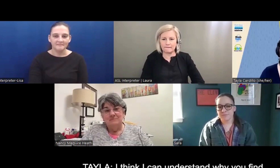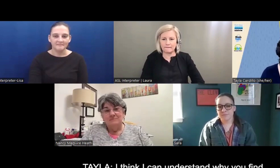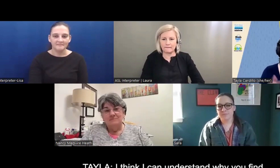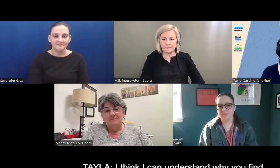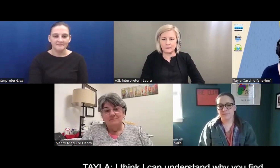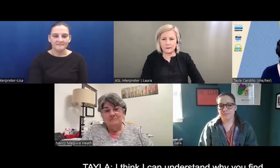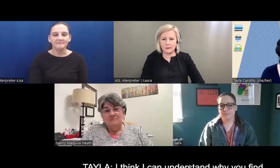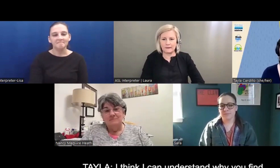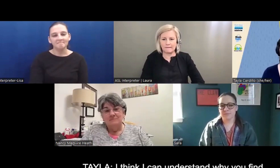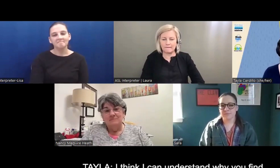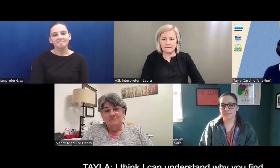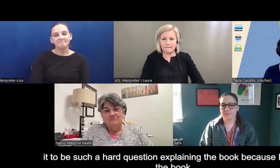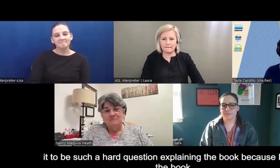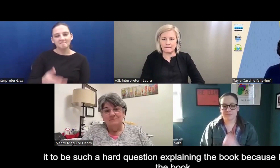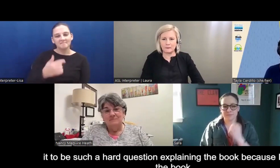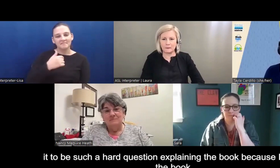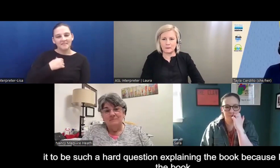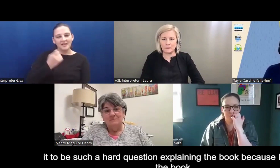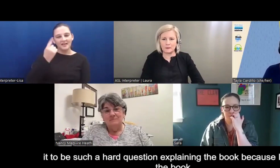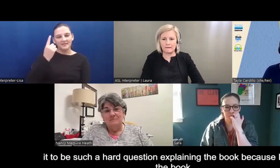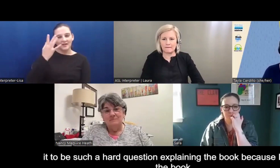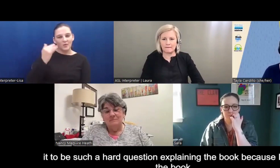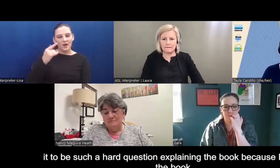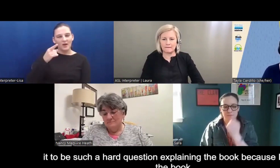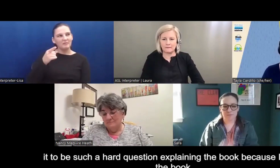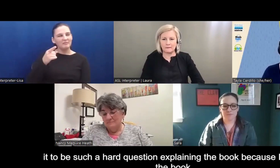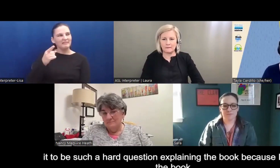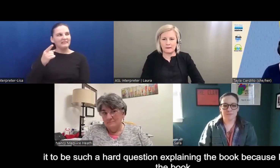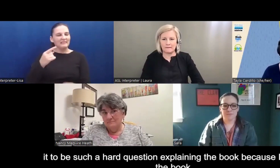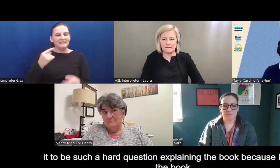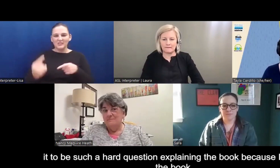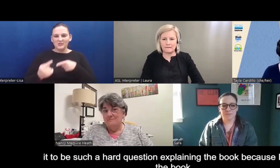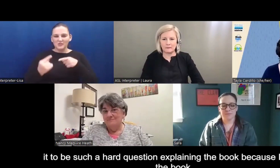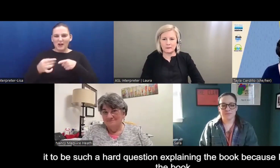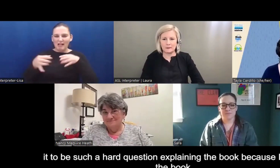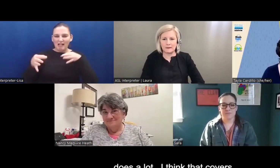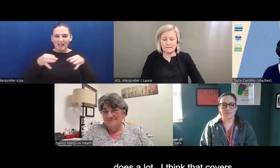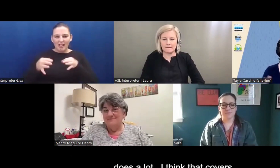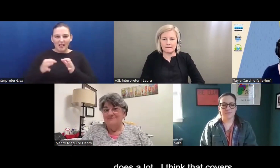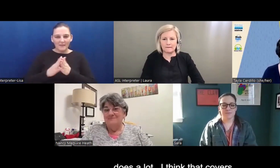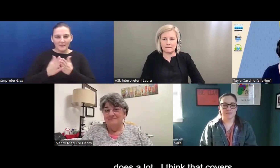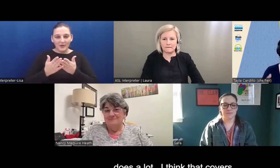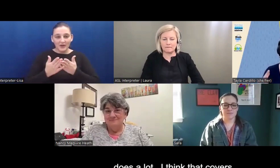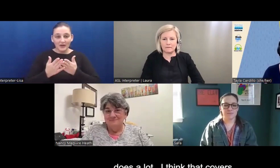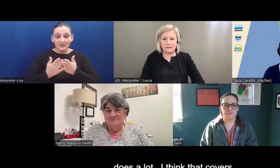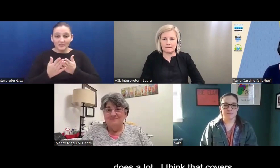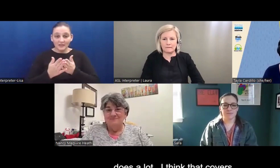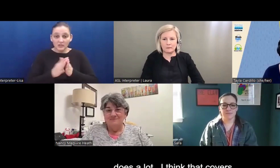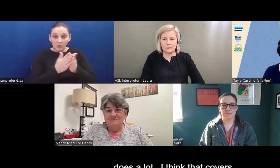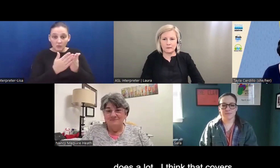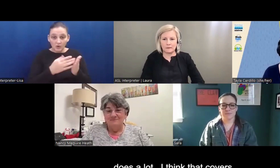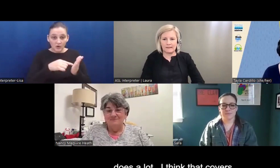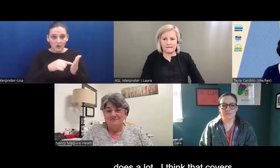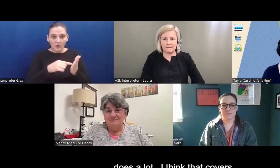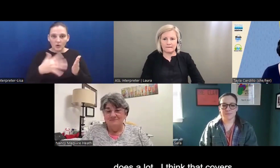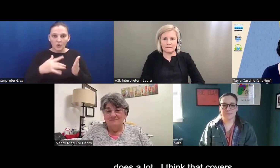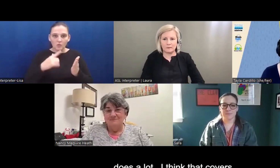I think I can understand why you find explaining the book such a hard question, because I think the book does a lot.